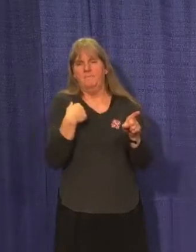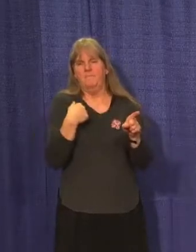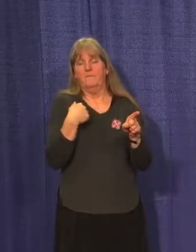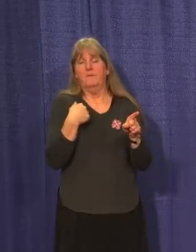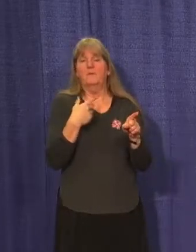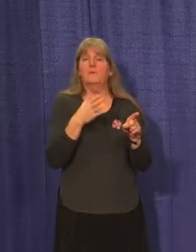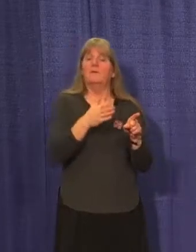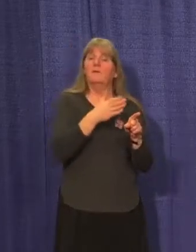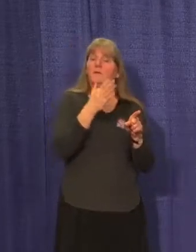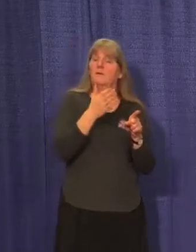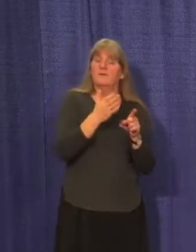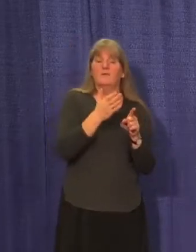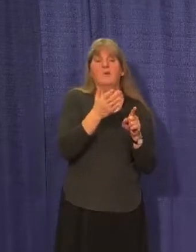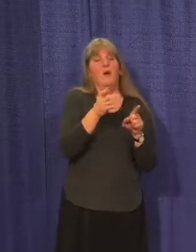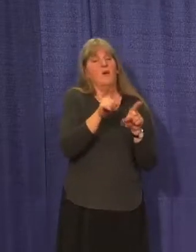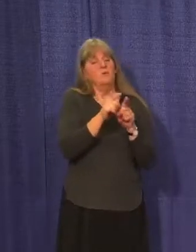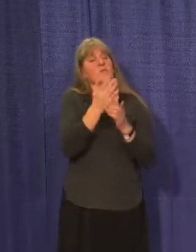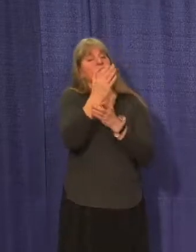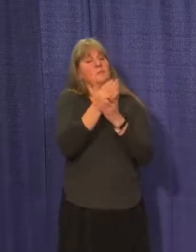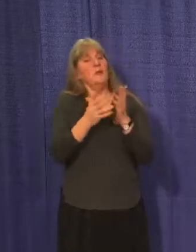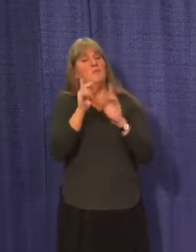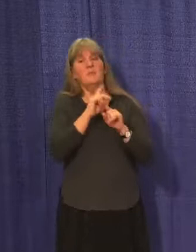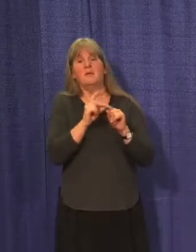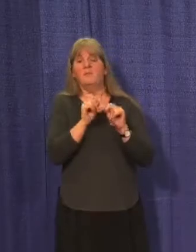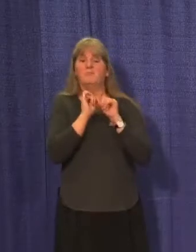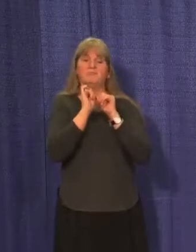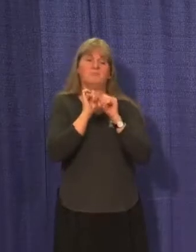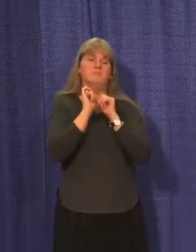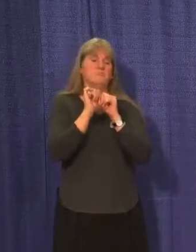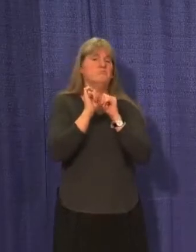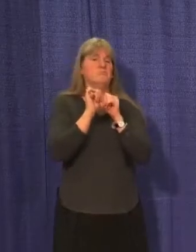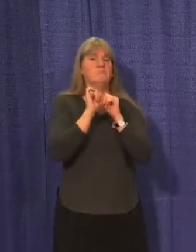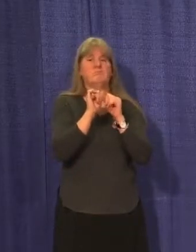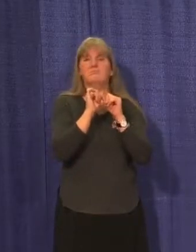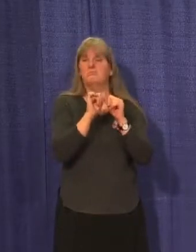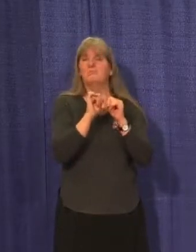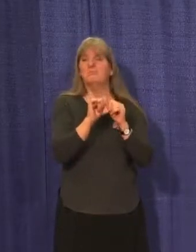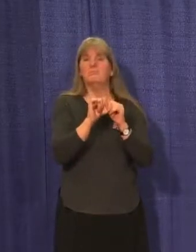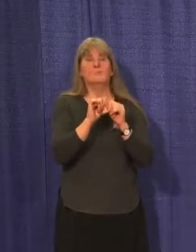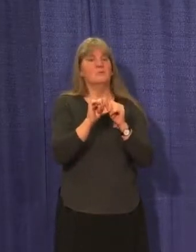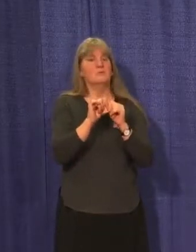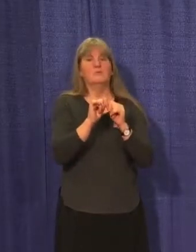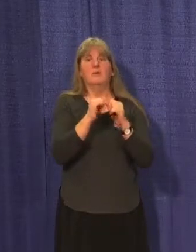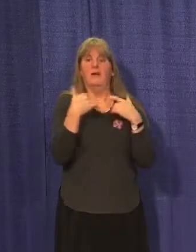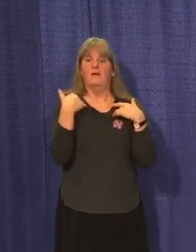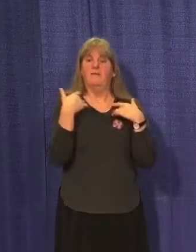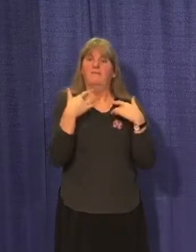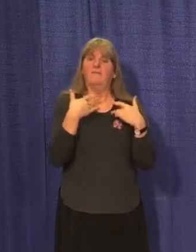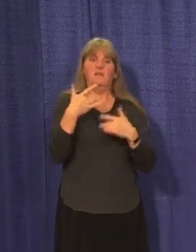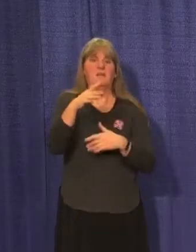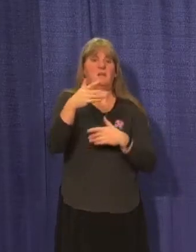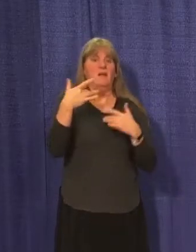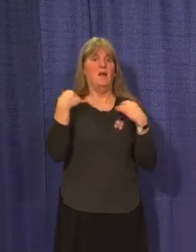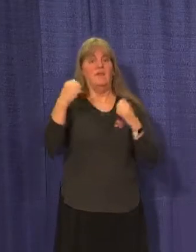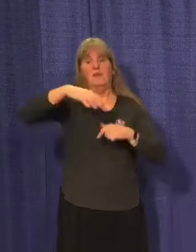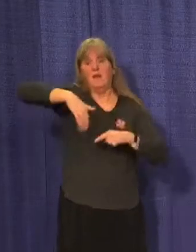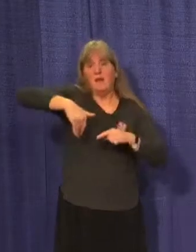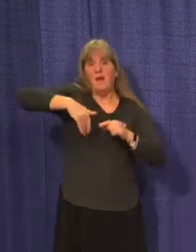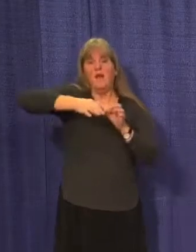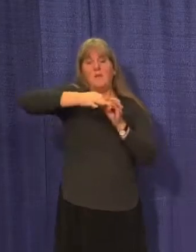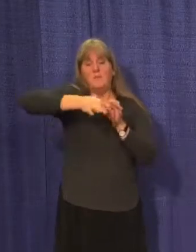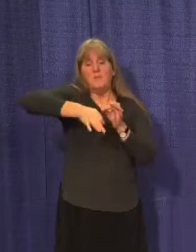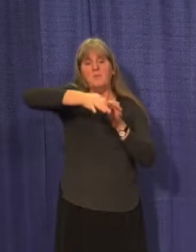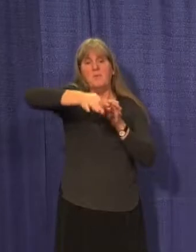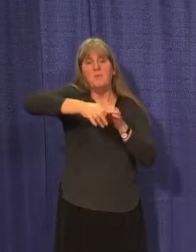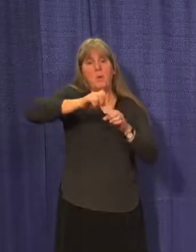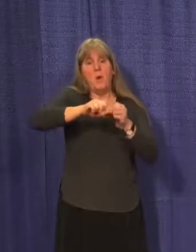individuals who actually have ongoing symptoms and who just take much... who take longer to recover, and so,